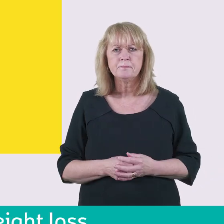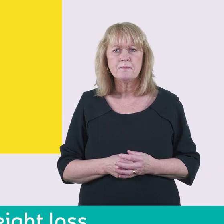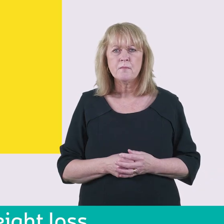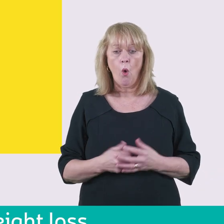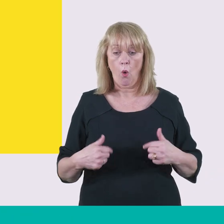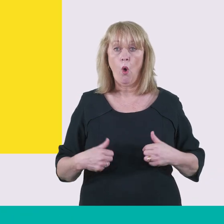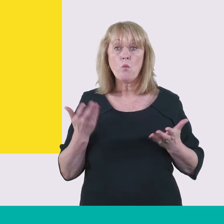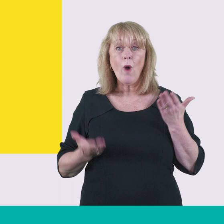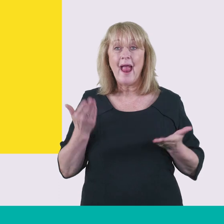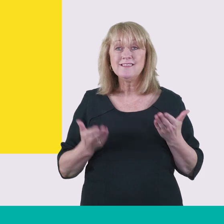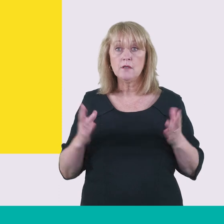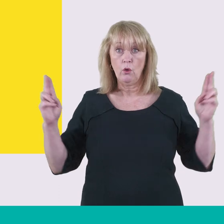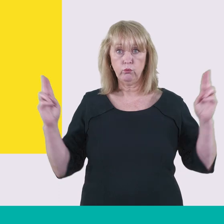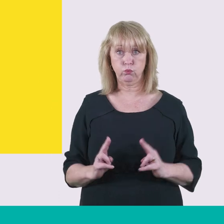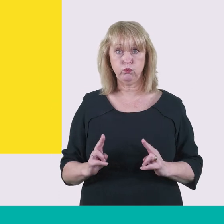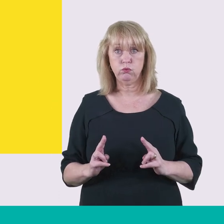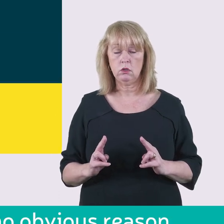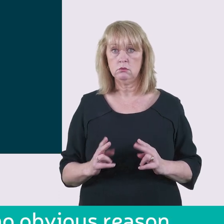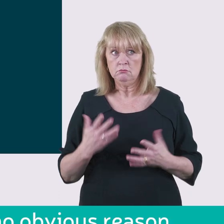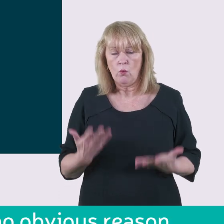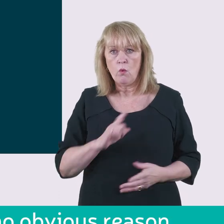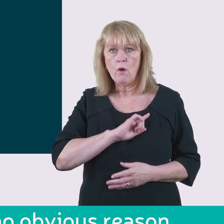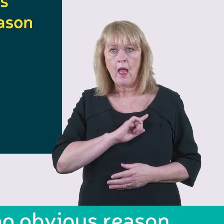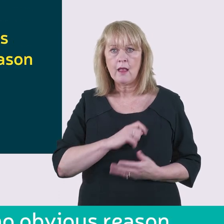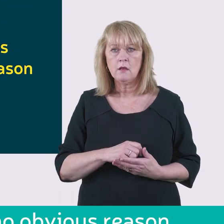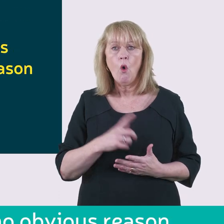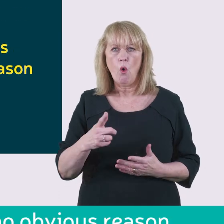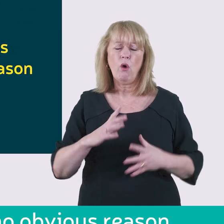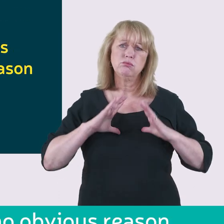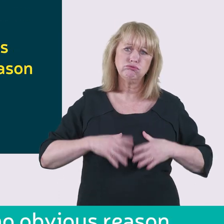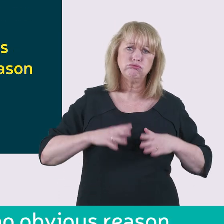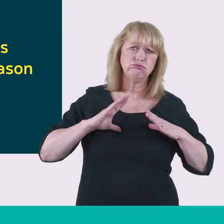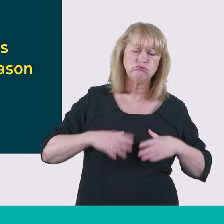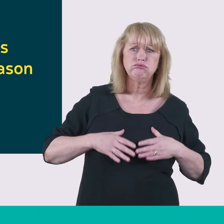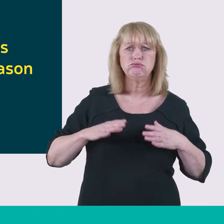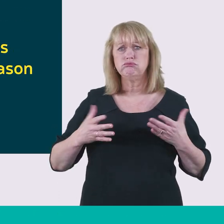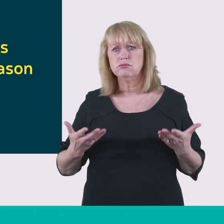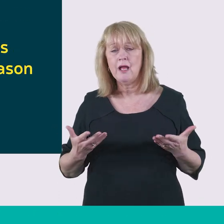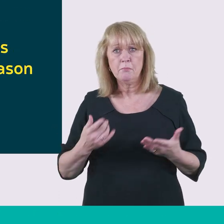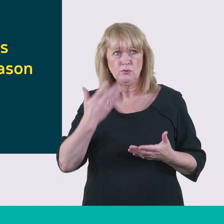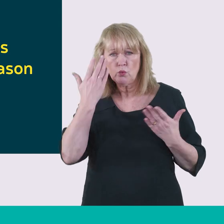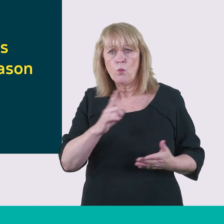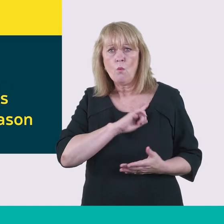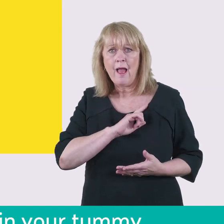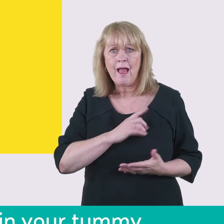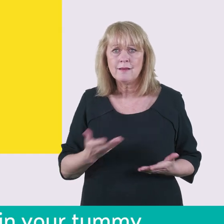loss, extreme tiredness for no obvious reason, a pain